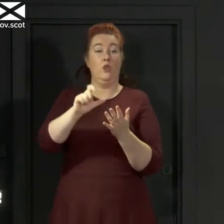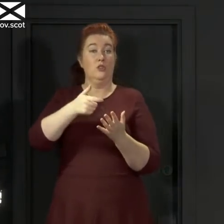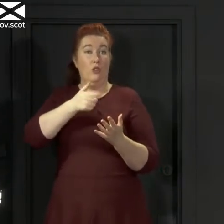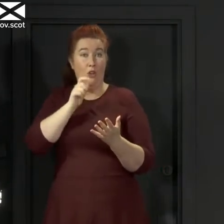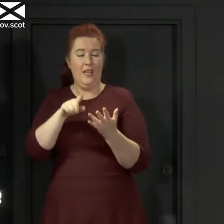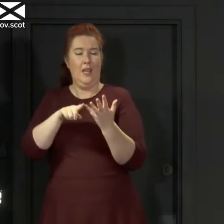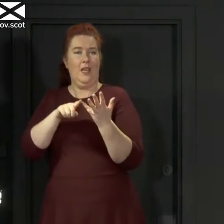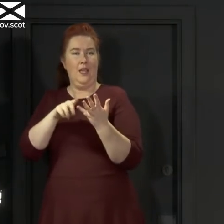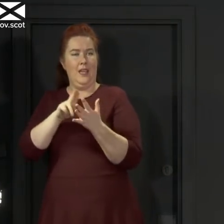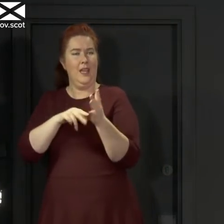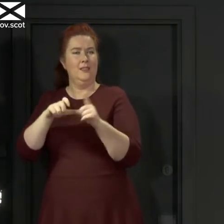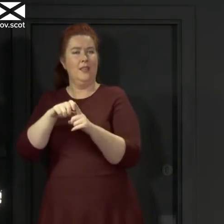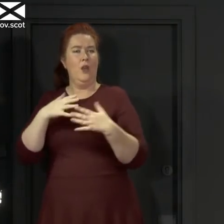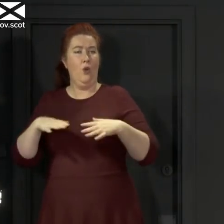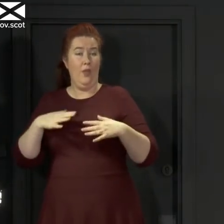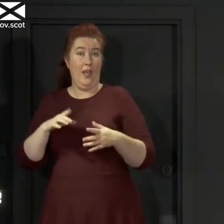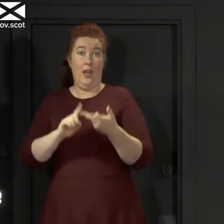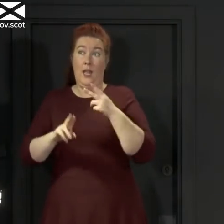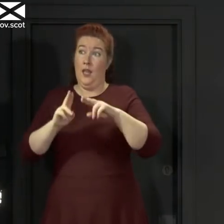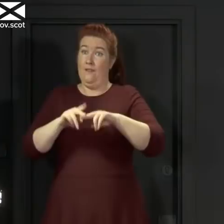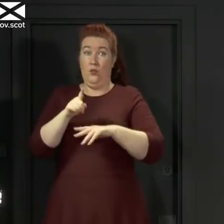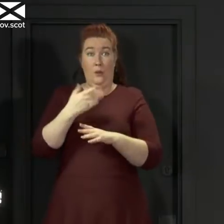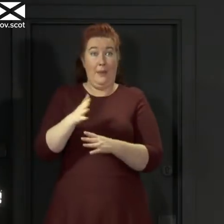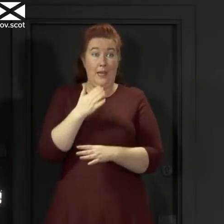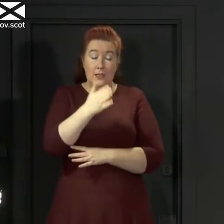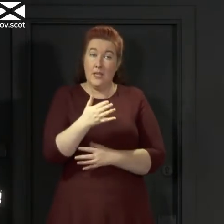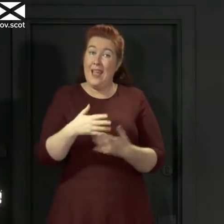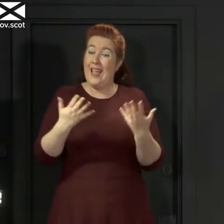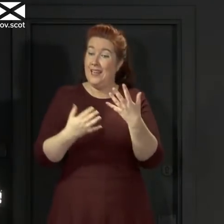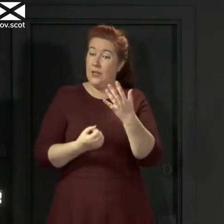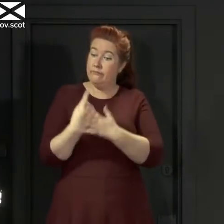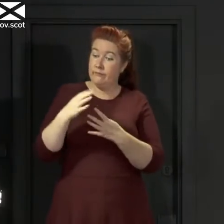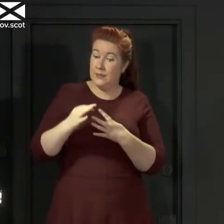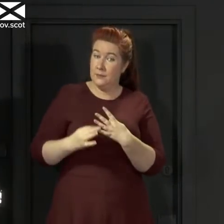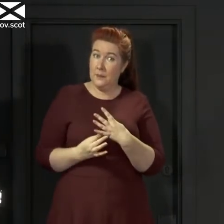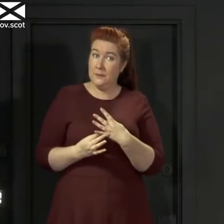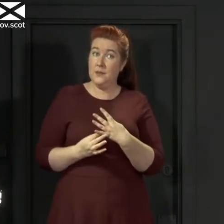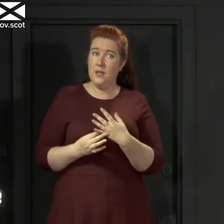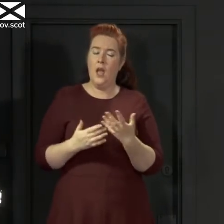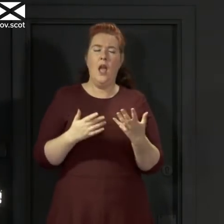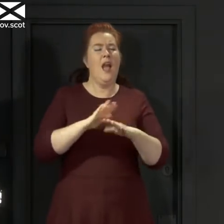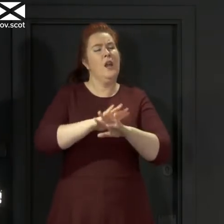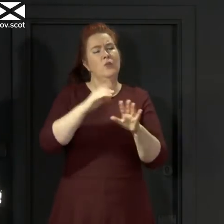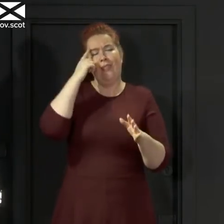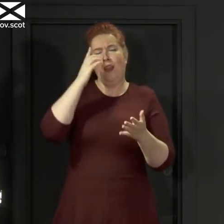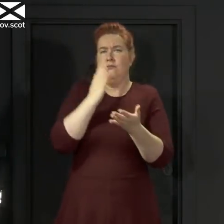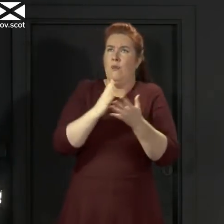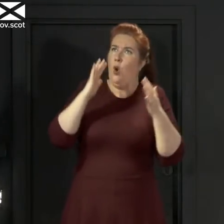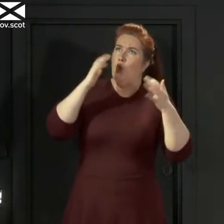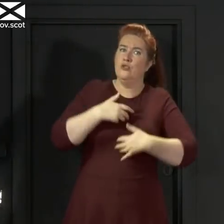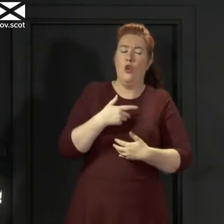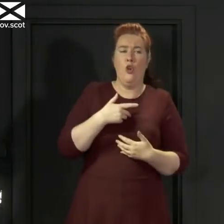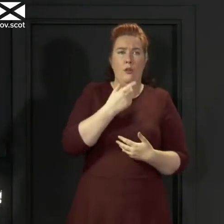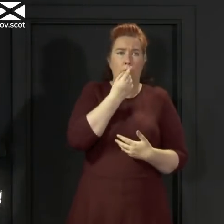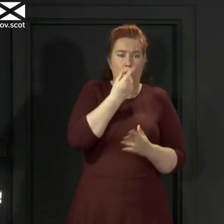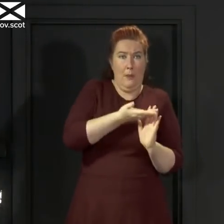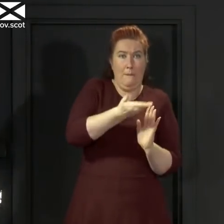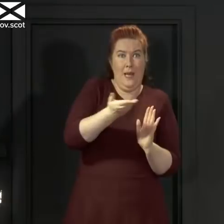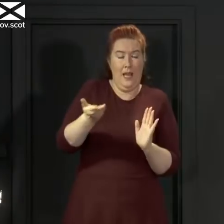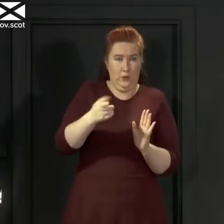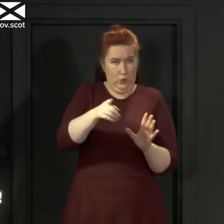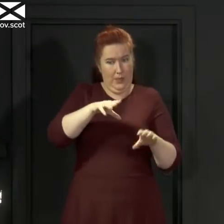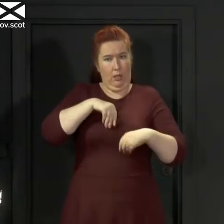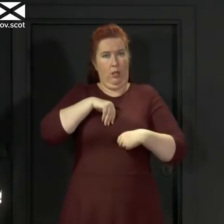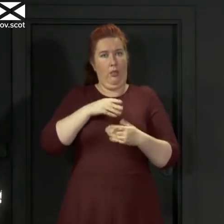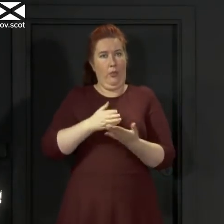book a test if you do experience any symptoms. And I'm saying this not because I think there is a real concern of transmission there, but simply